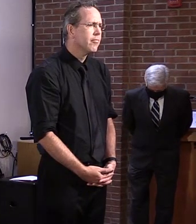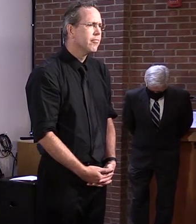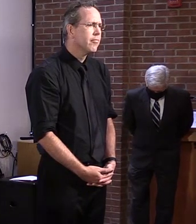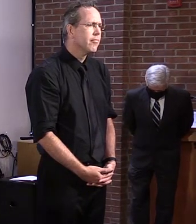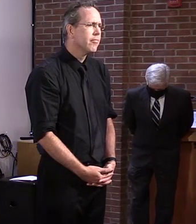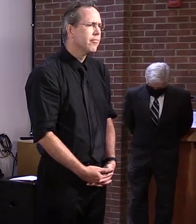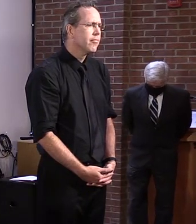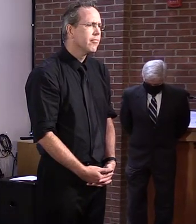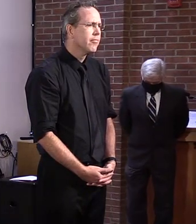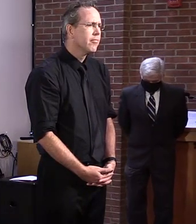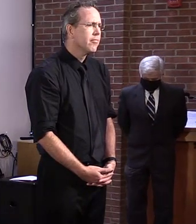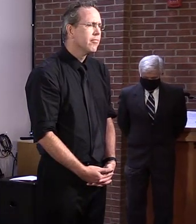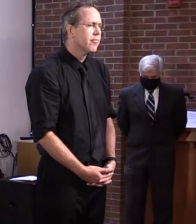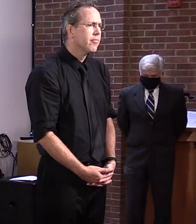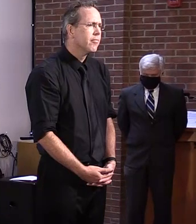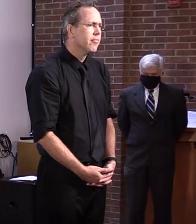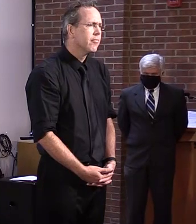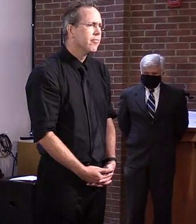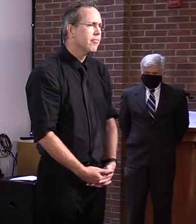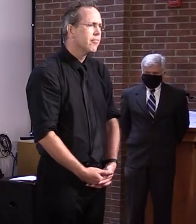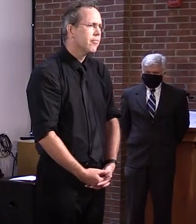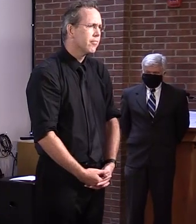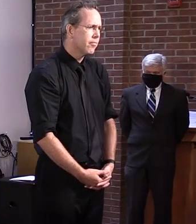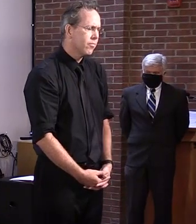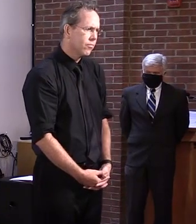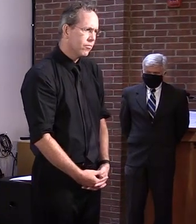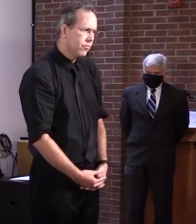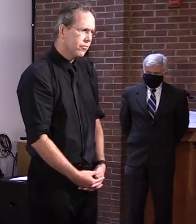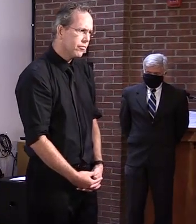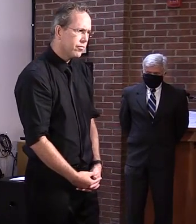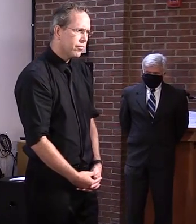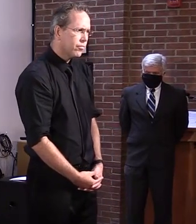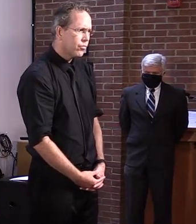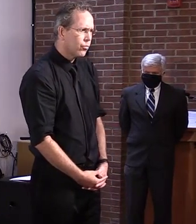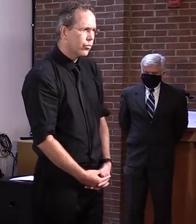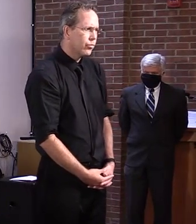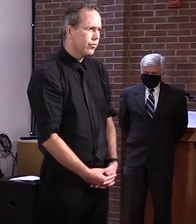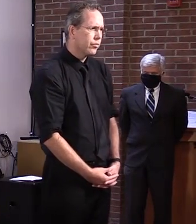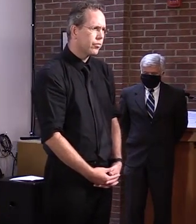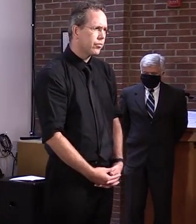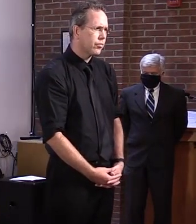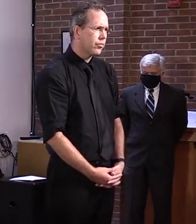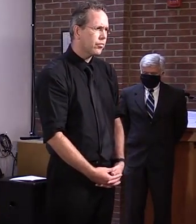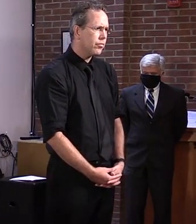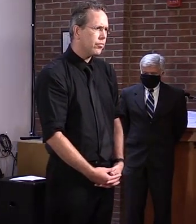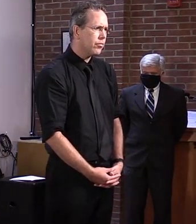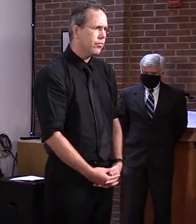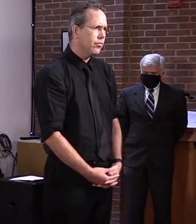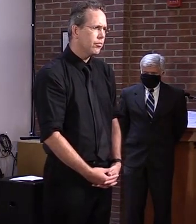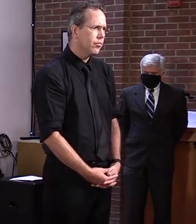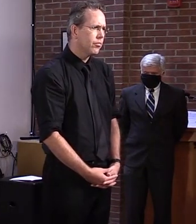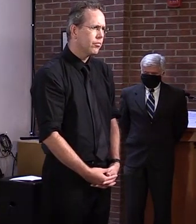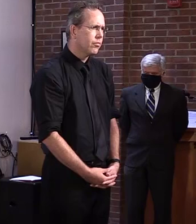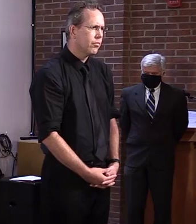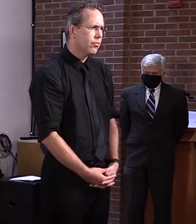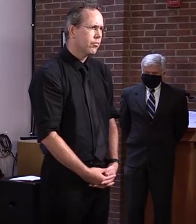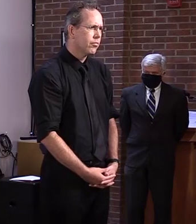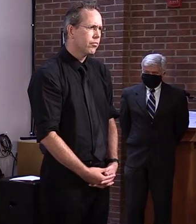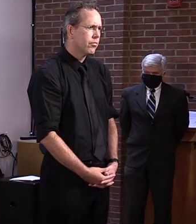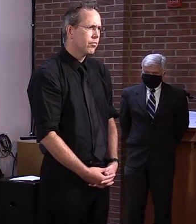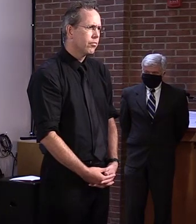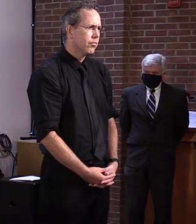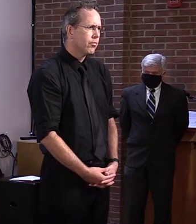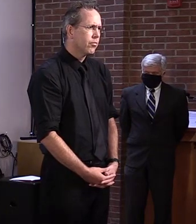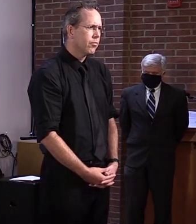work long term, is it, is it possible that this thing could just circle the globe over and